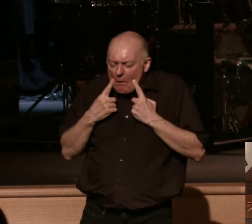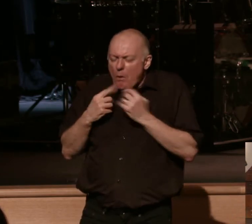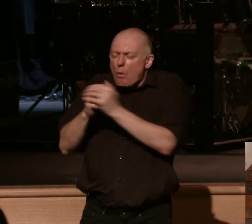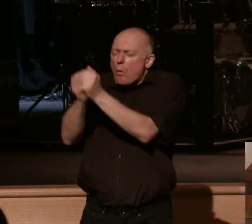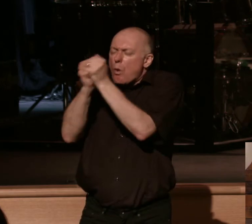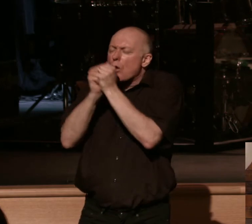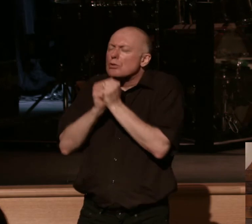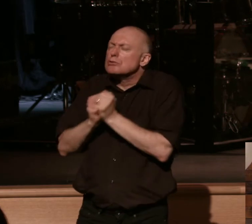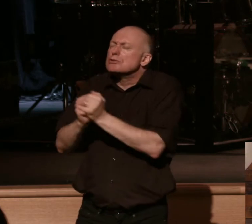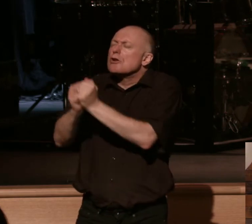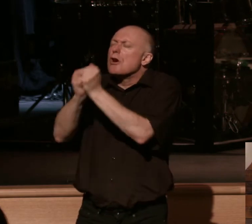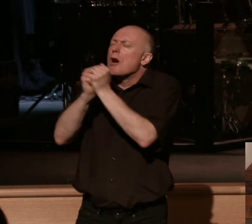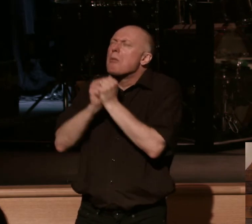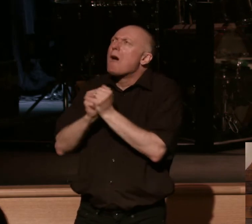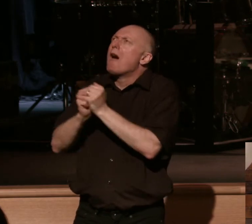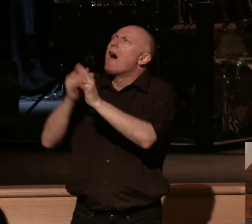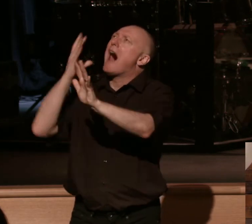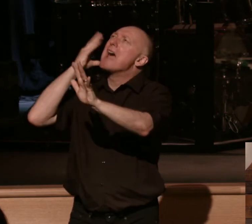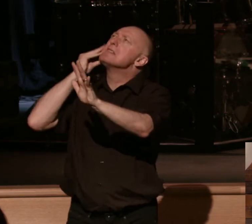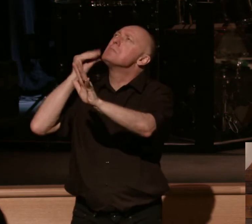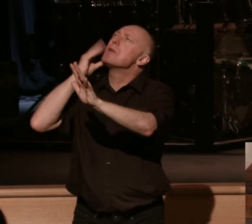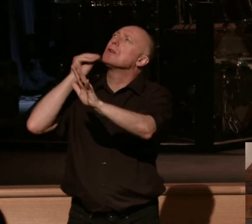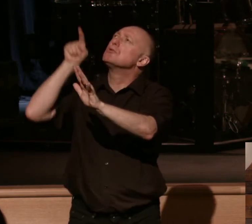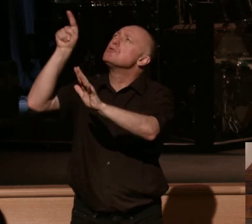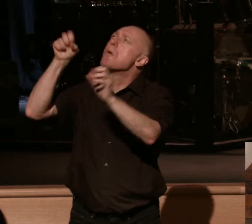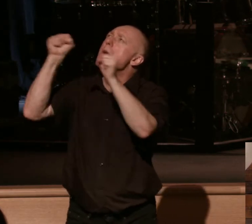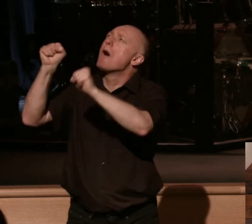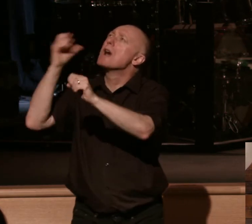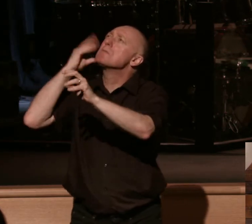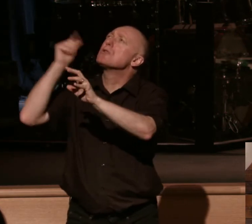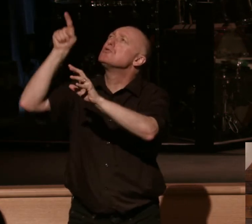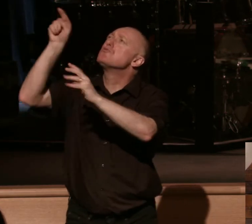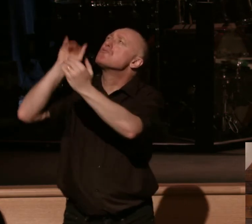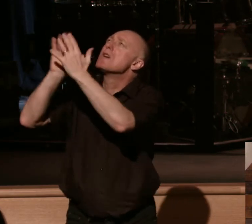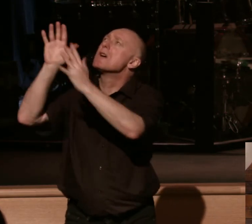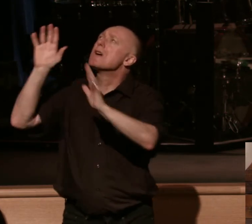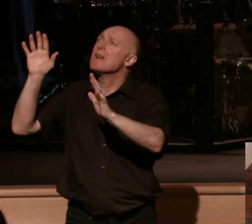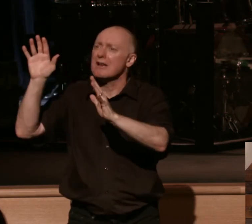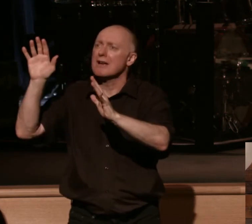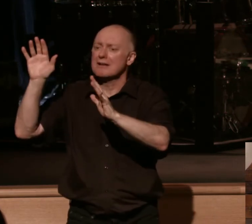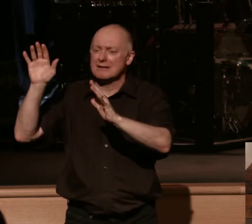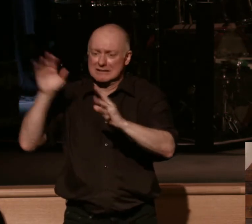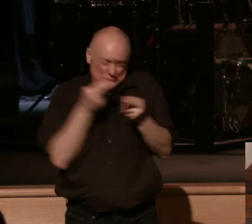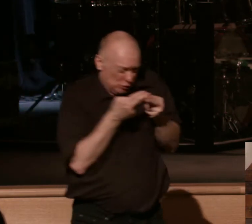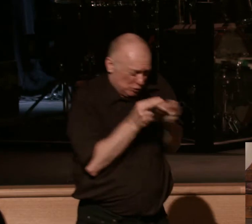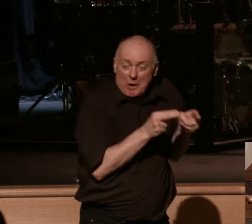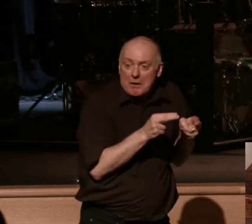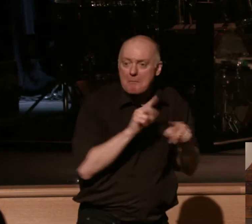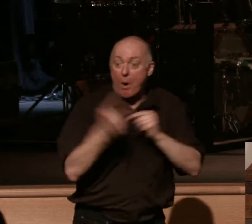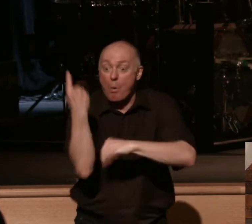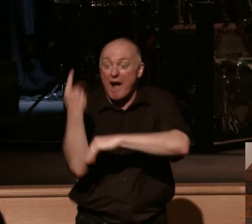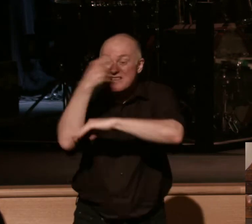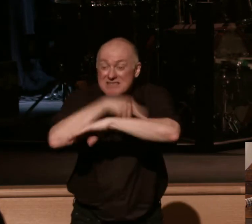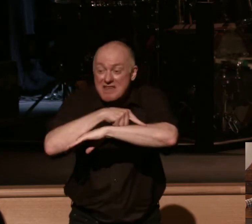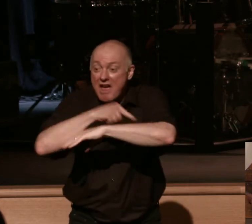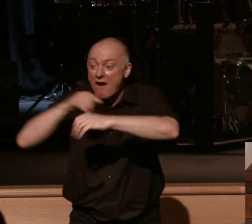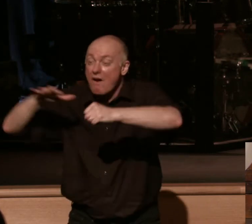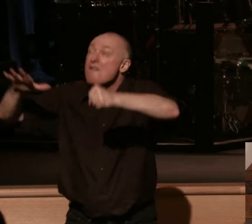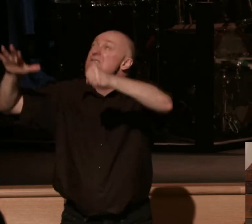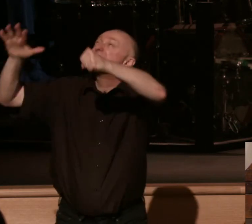the Lord and you're tasting it and that's the already. But you know there'll be a day where the perfection of the glory of God and his